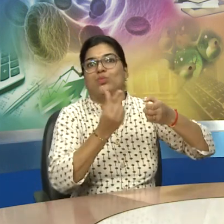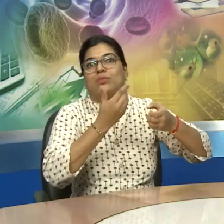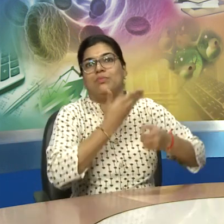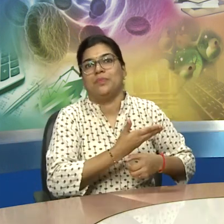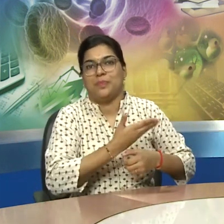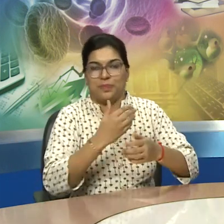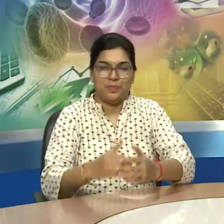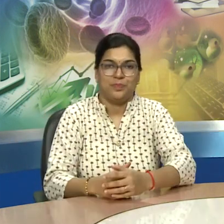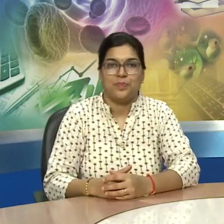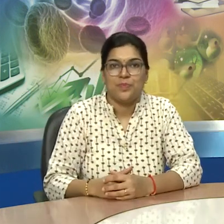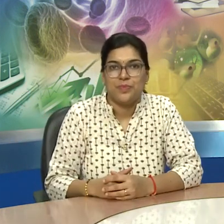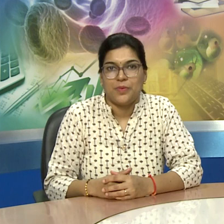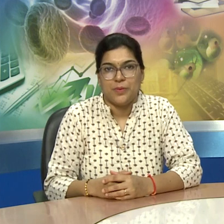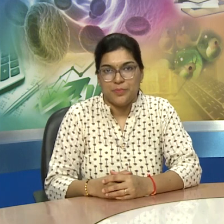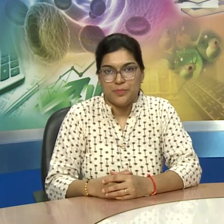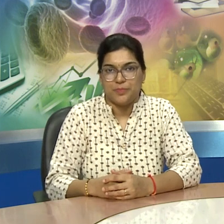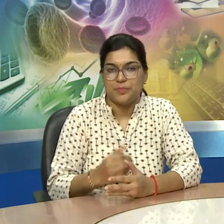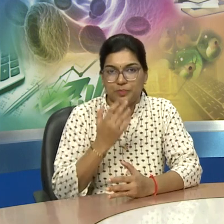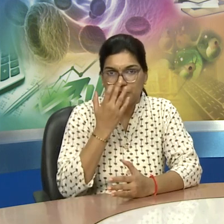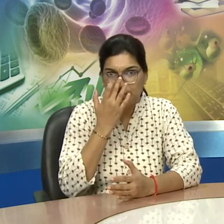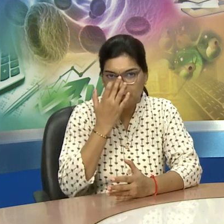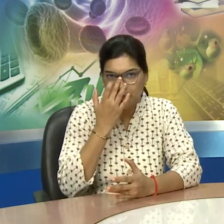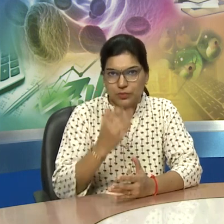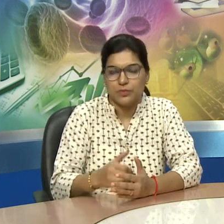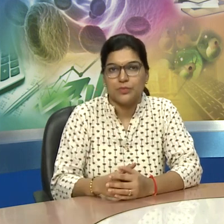for lighting in the mines so that they can work in light